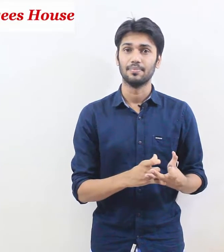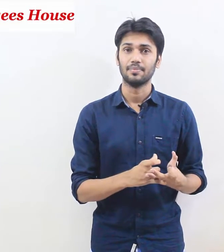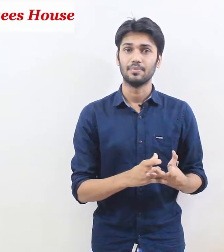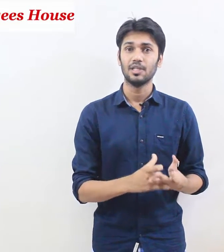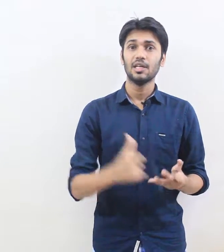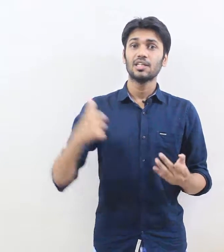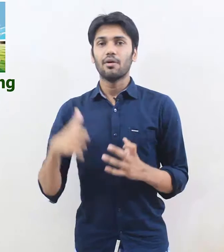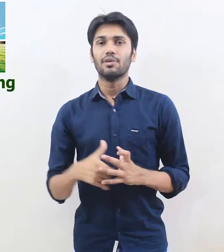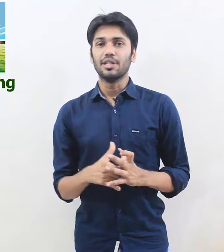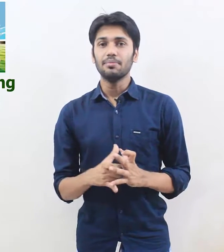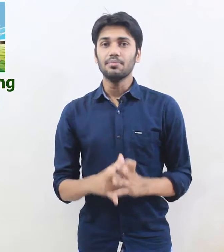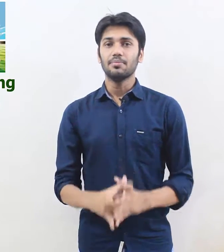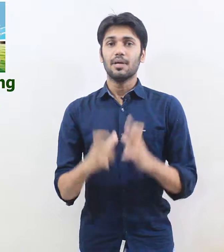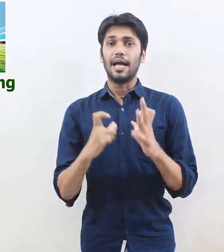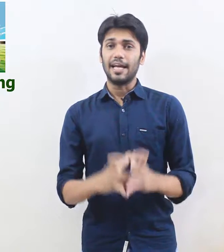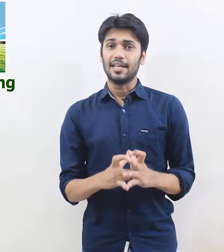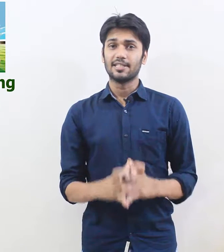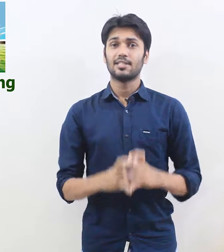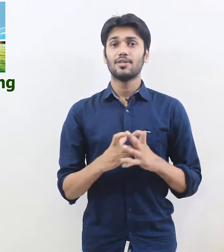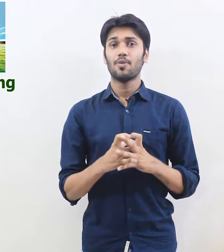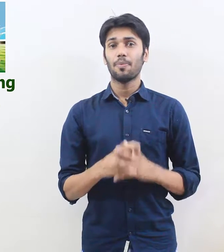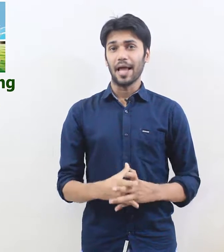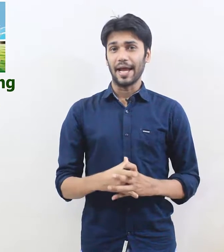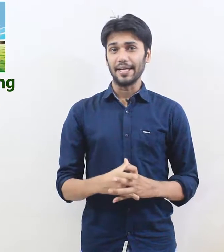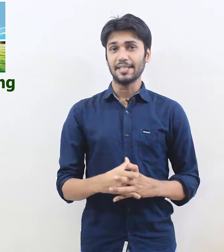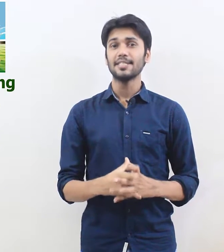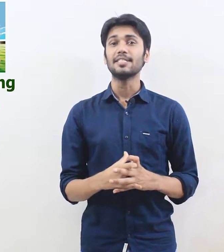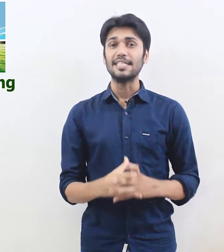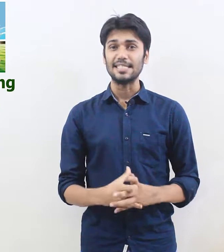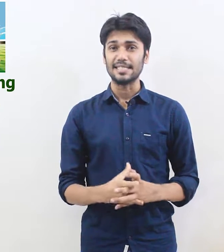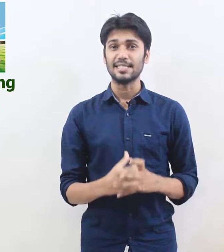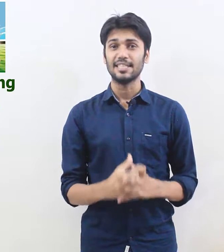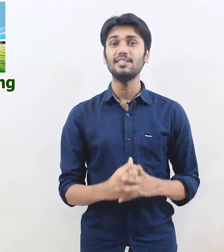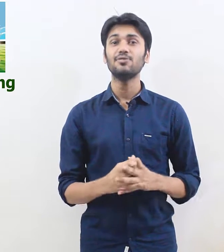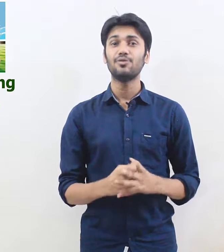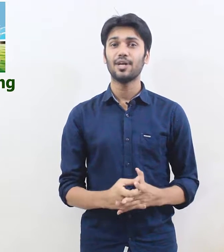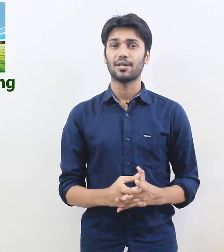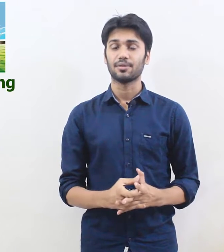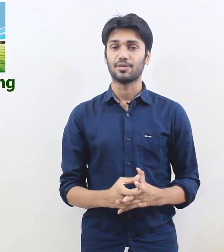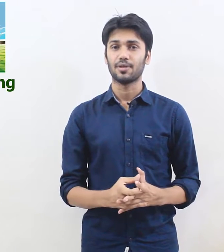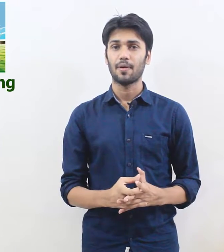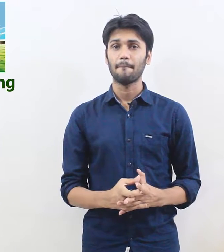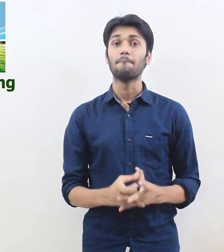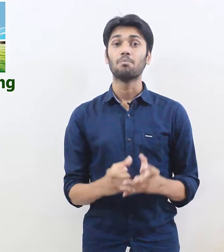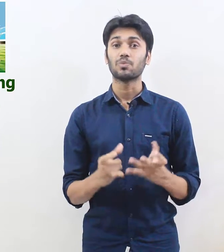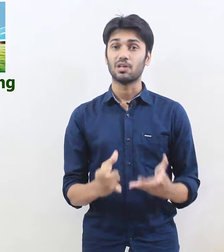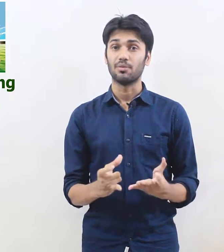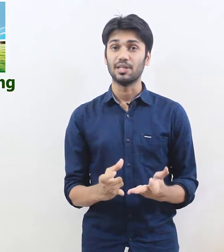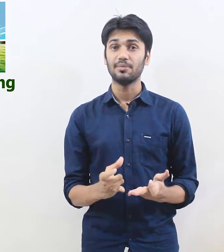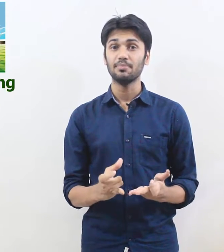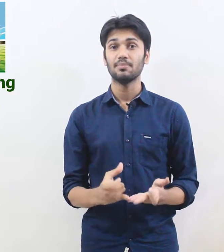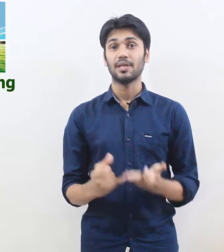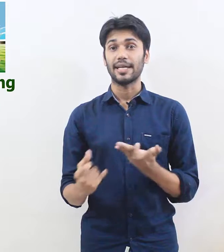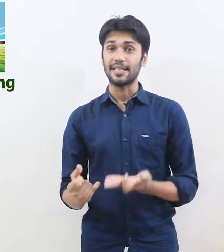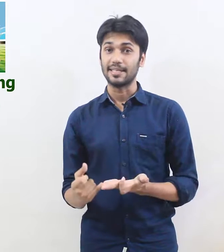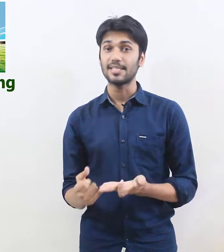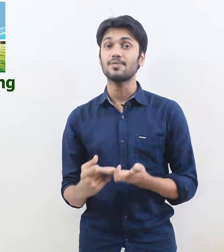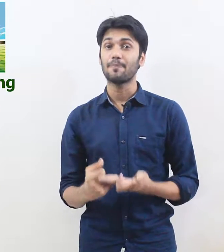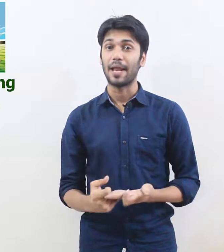Karim is playing in the field Karim is